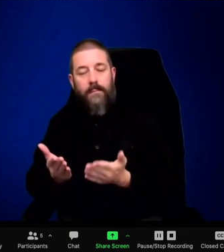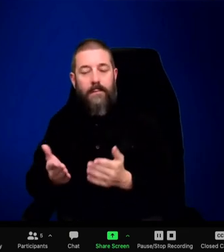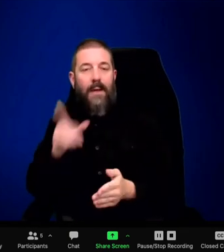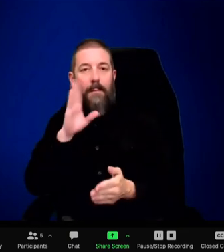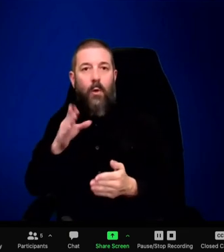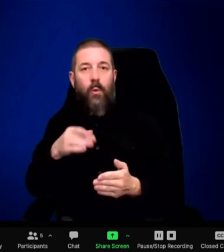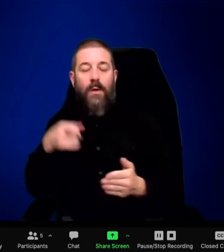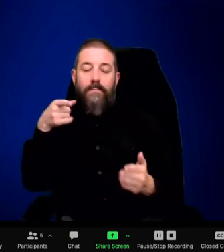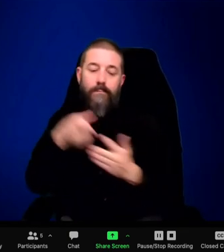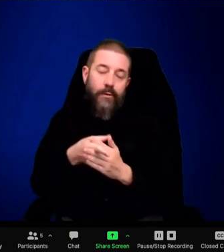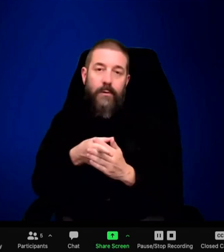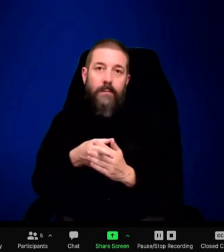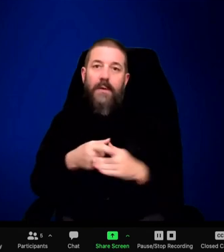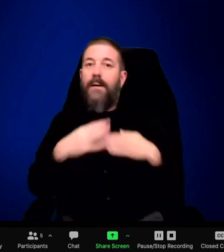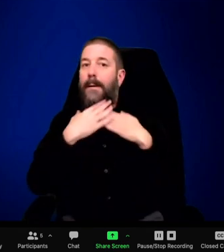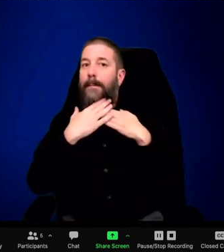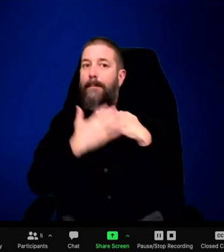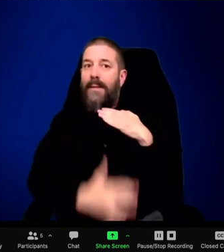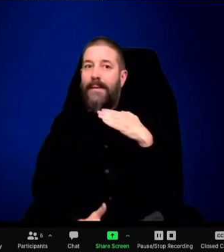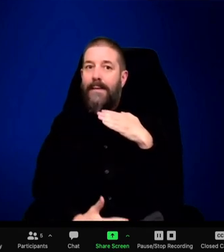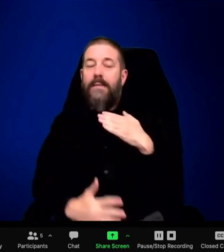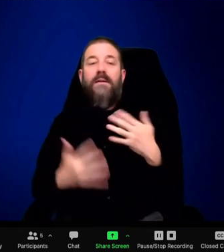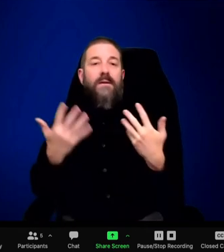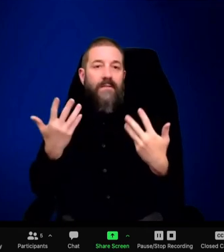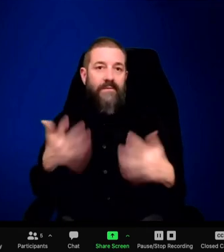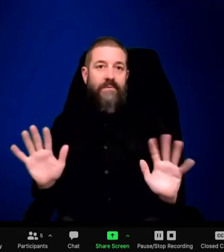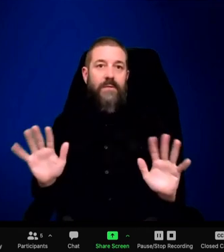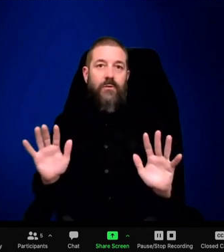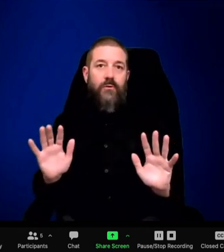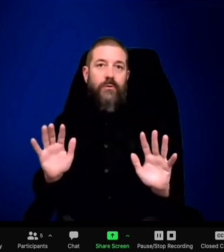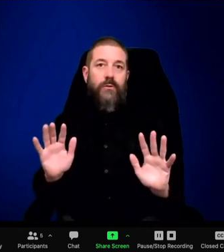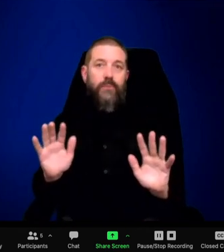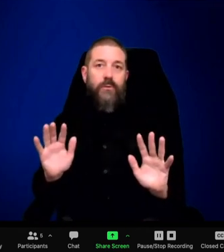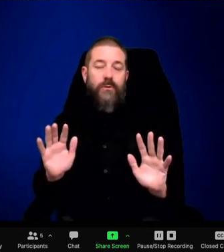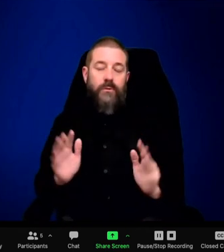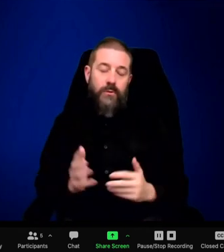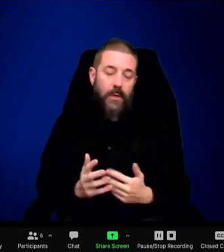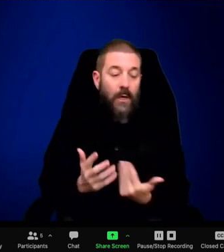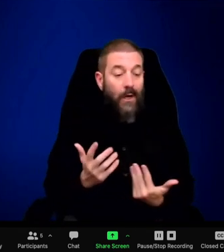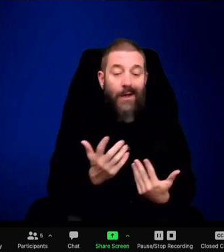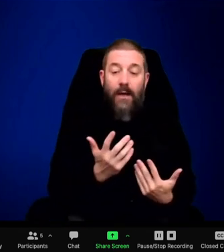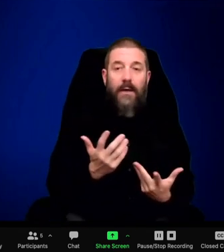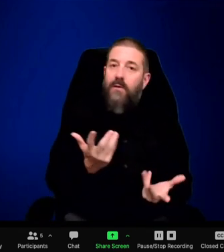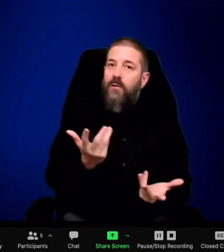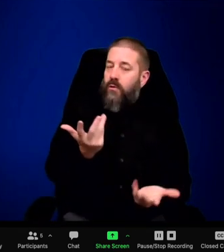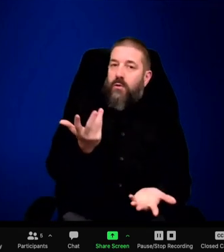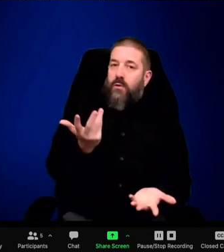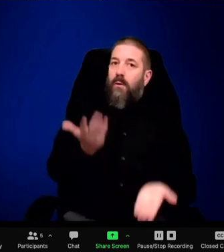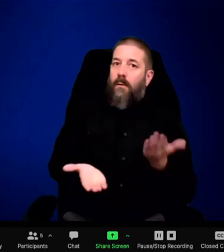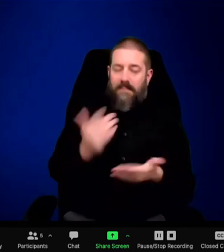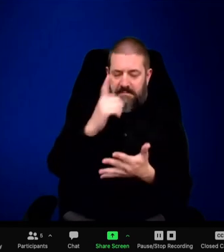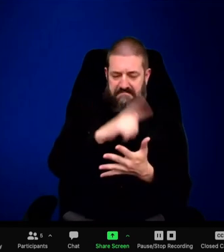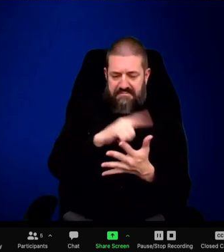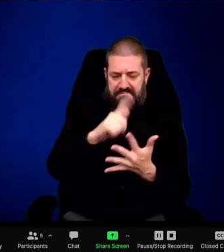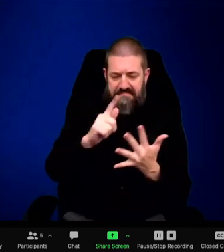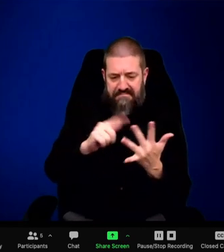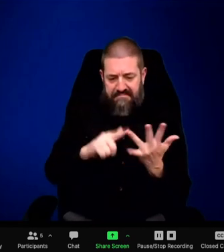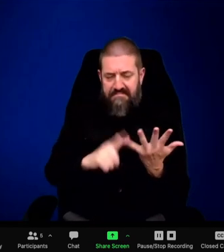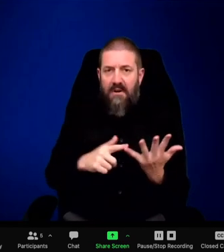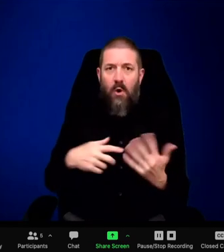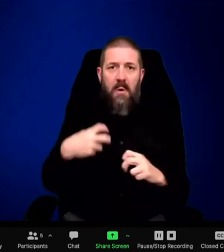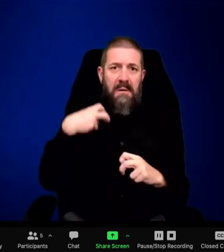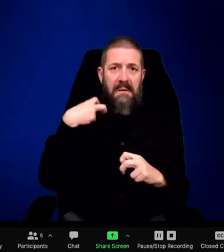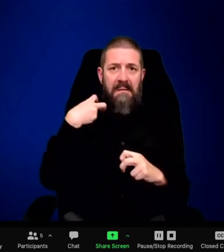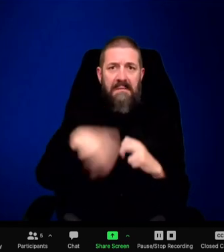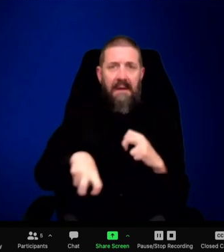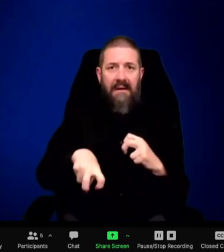just picture the male wolf grabbing it like that. They have about 1,000 pounds of pressure they can exert. So